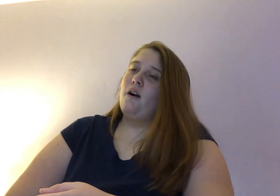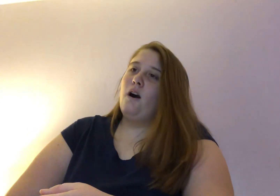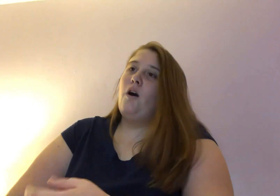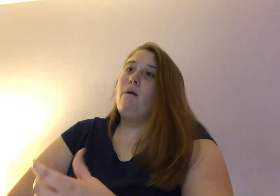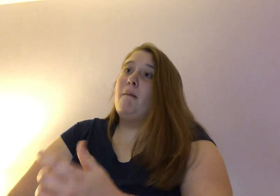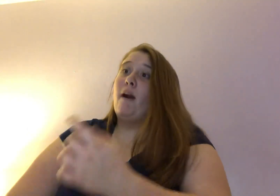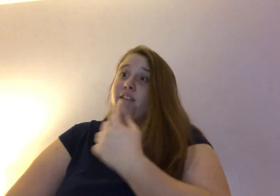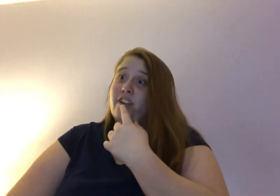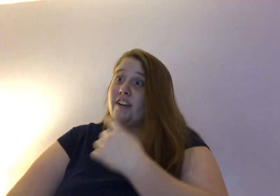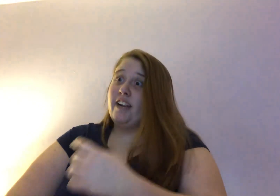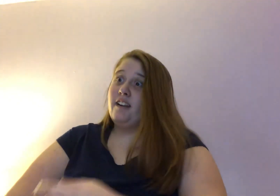Oh, um, hard of hearing?